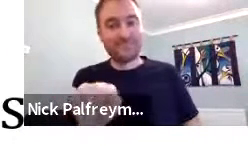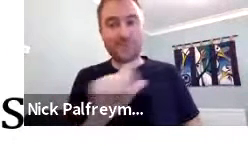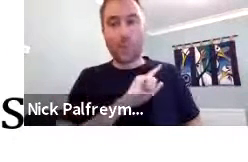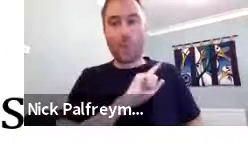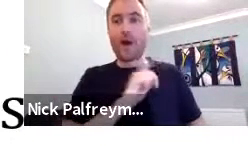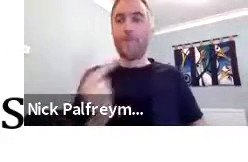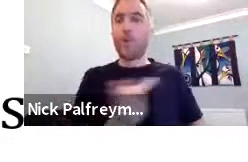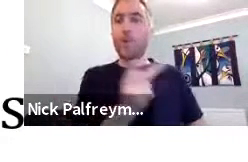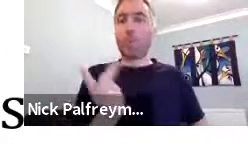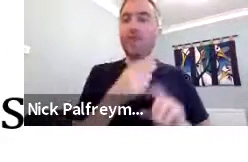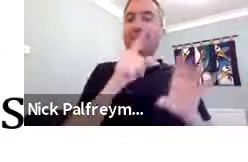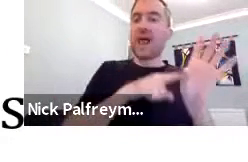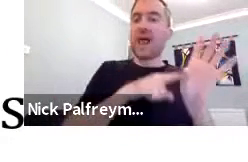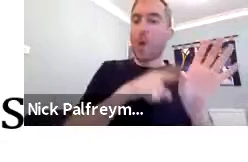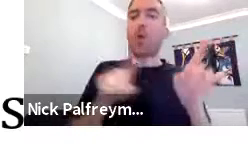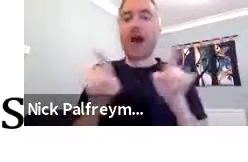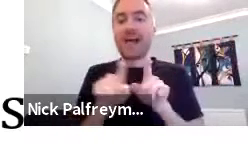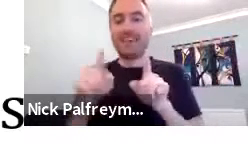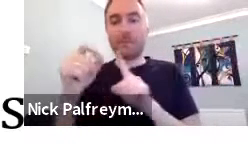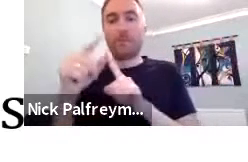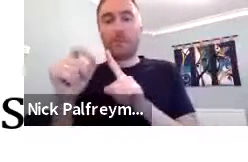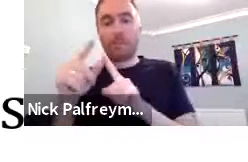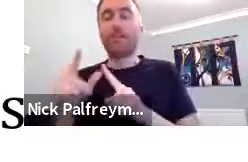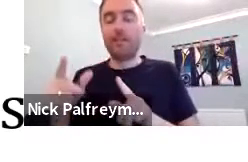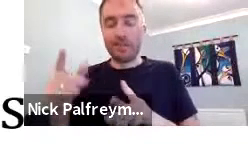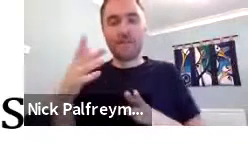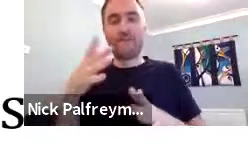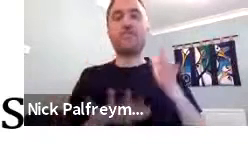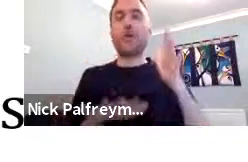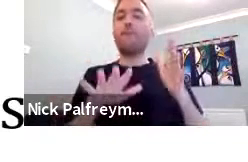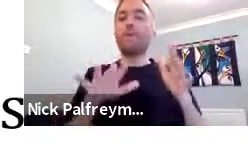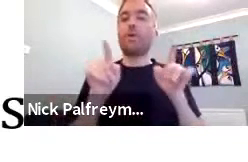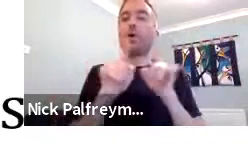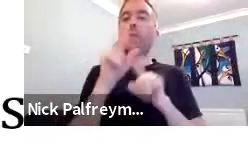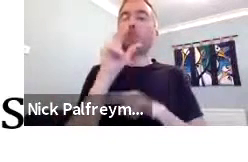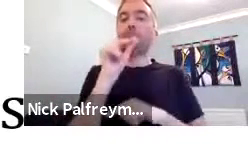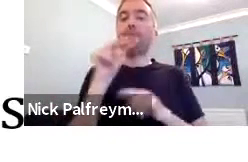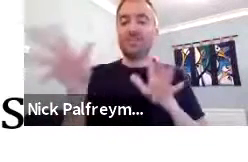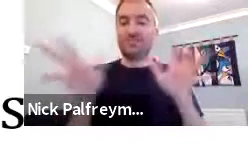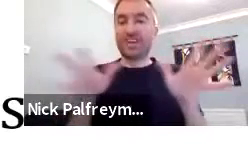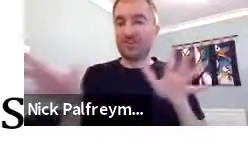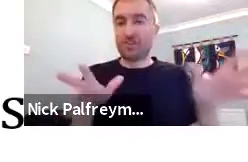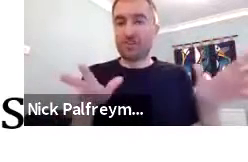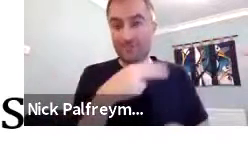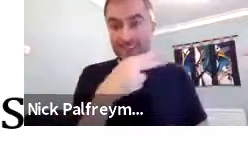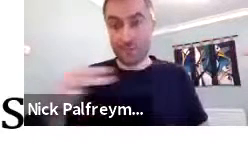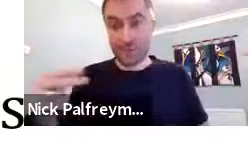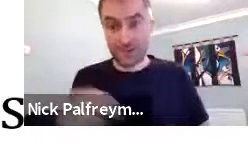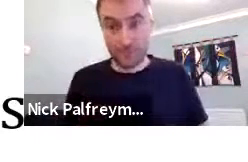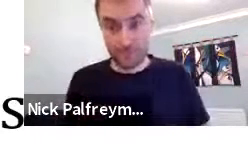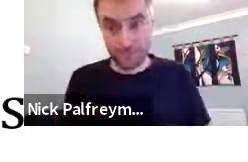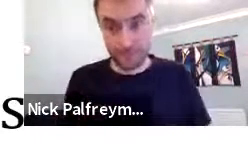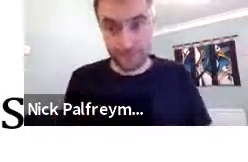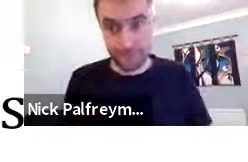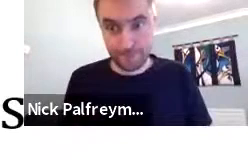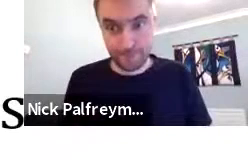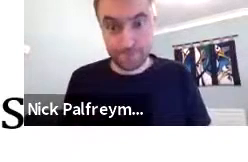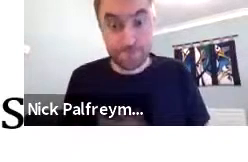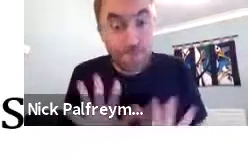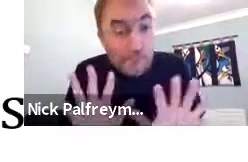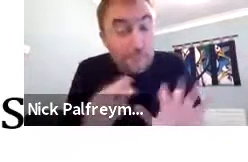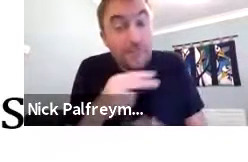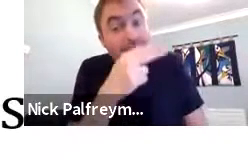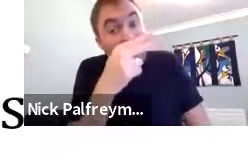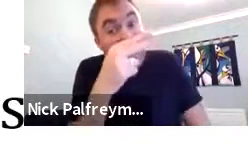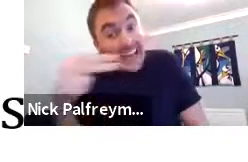it's, if you were thinking the yellow and the purple, you'd be correct. It's the yellow and the purple. They are co-speech gestures